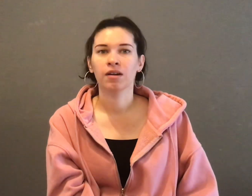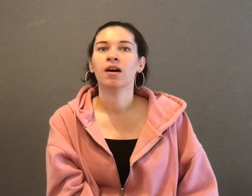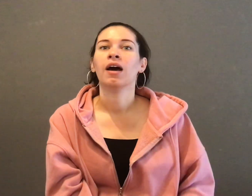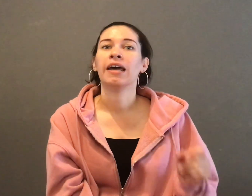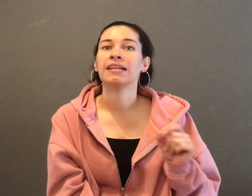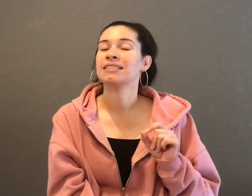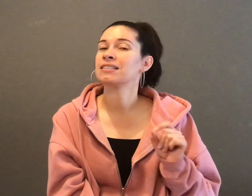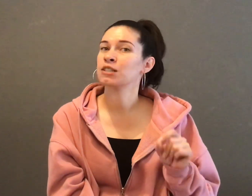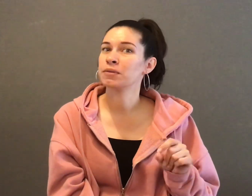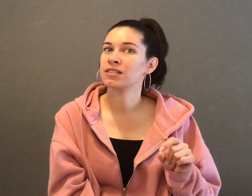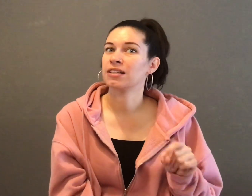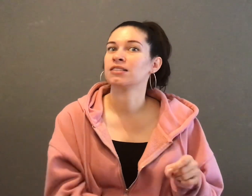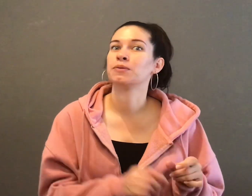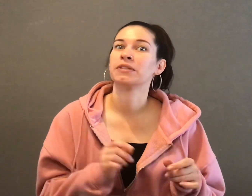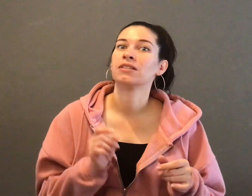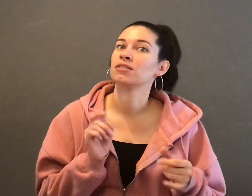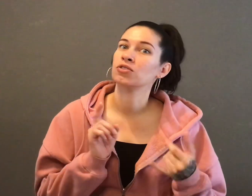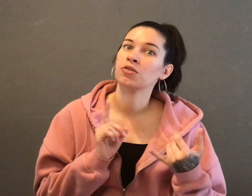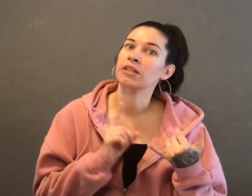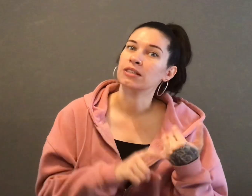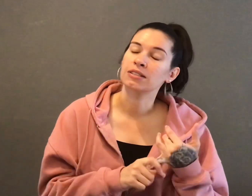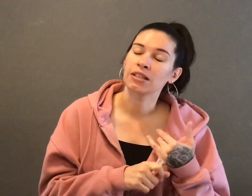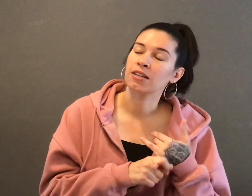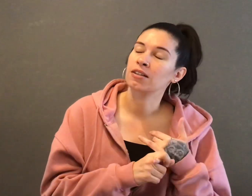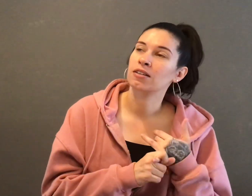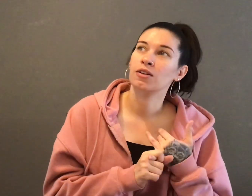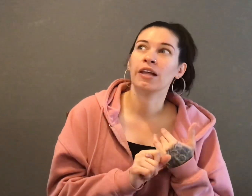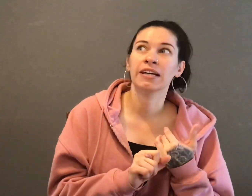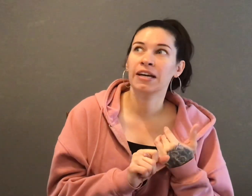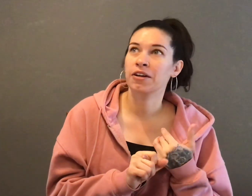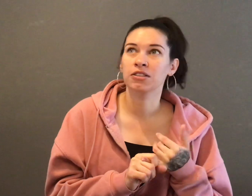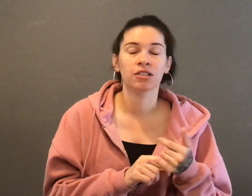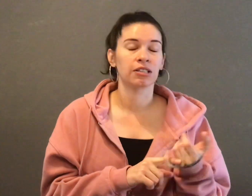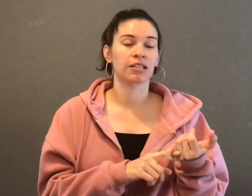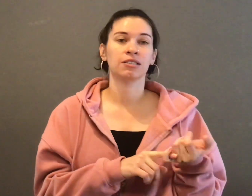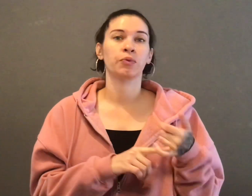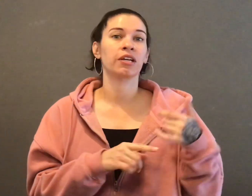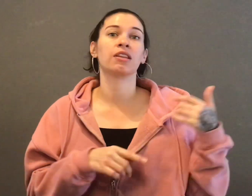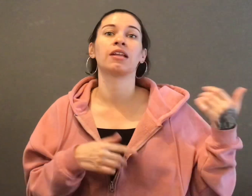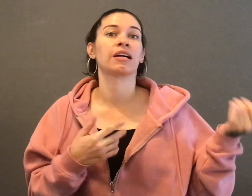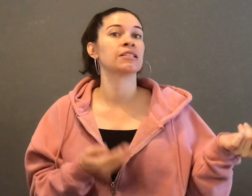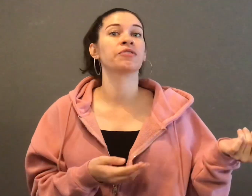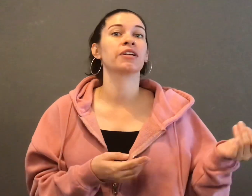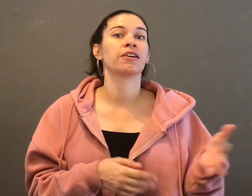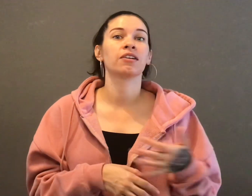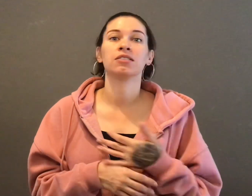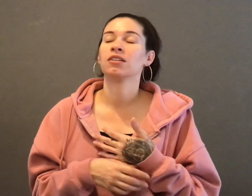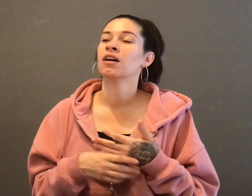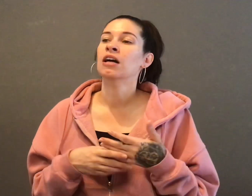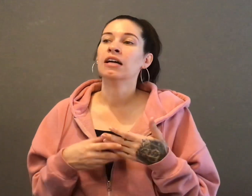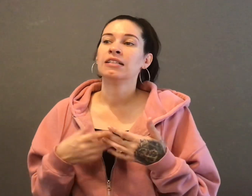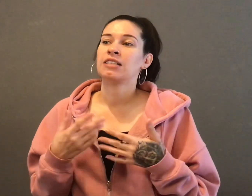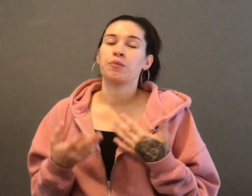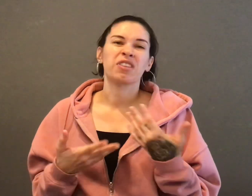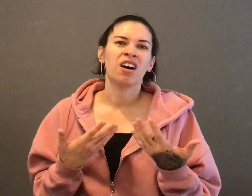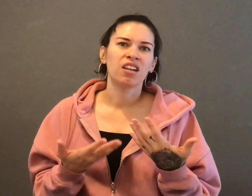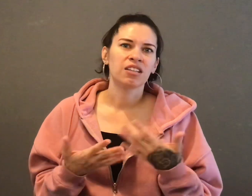And I say a simple tent is because you know kids they like a character and next week they like a different character. Same with colors.